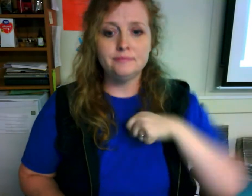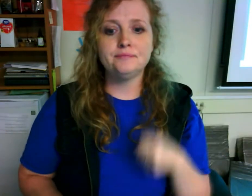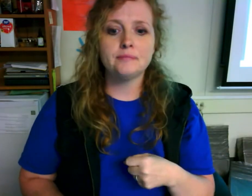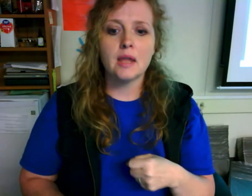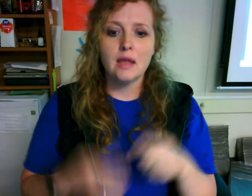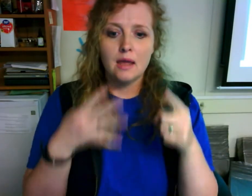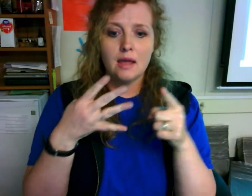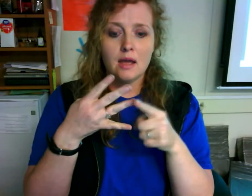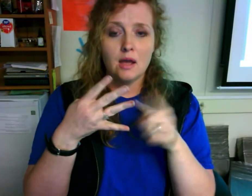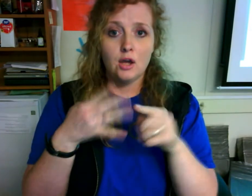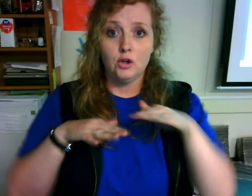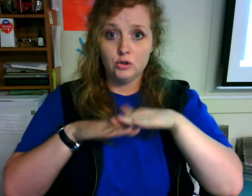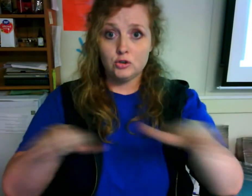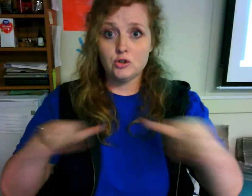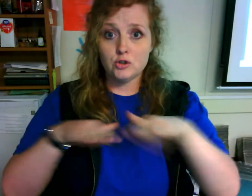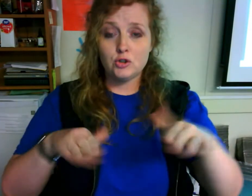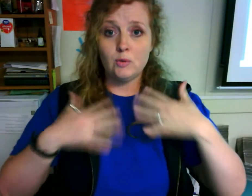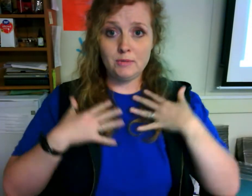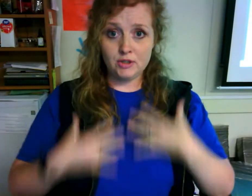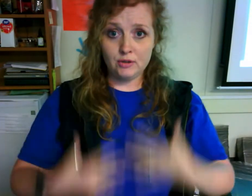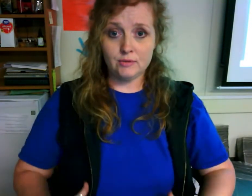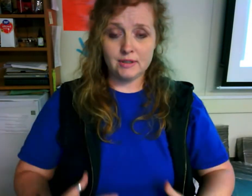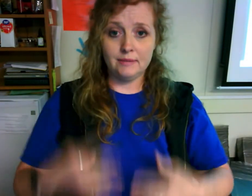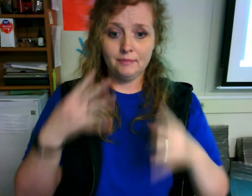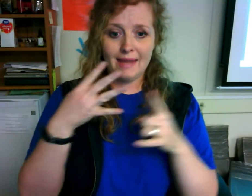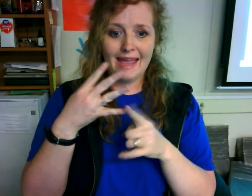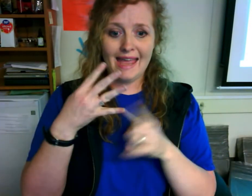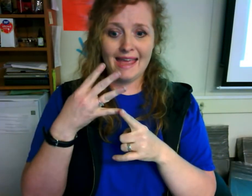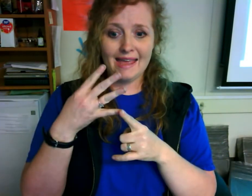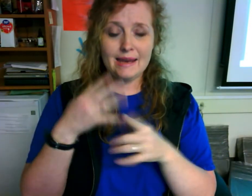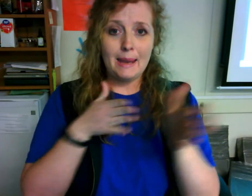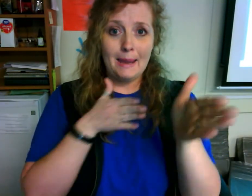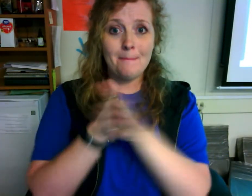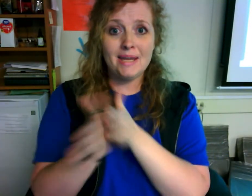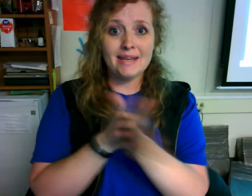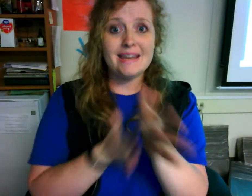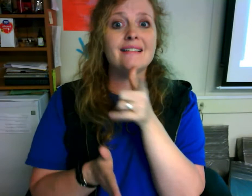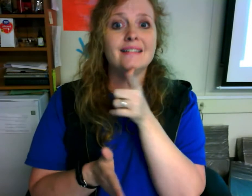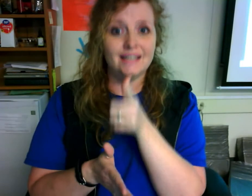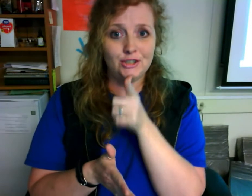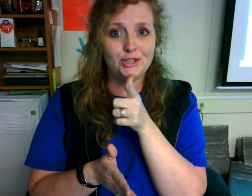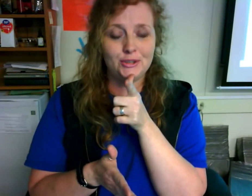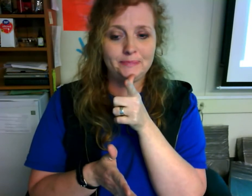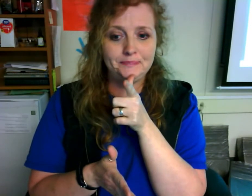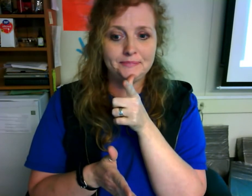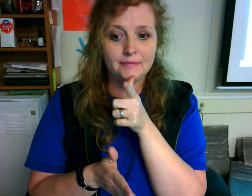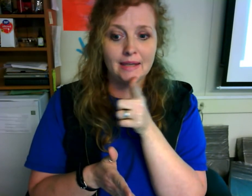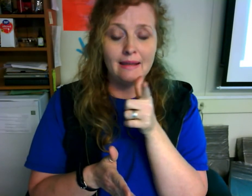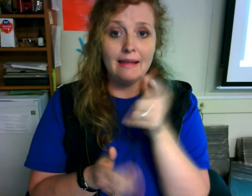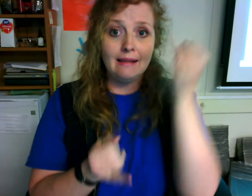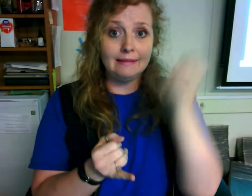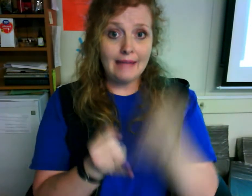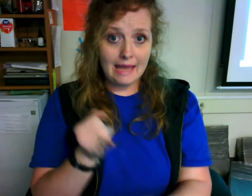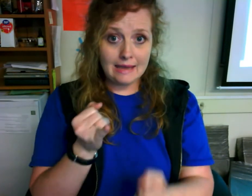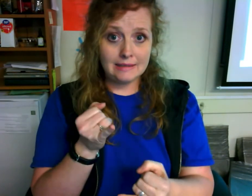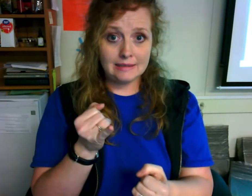swimsuit and a picnic lunch last